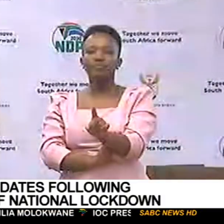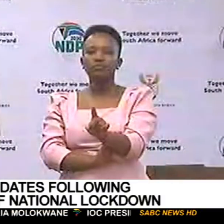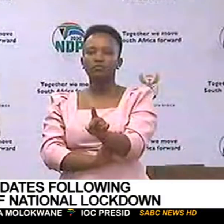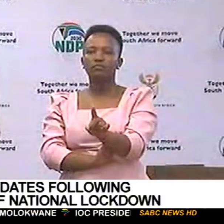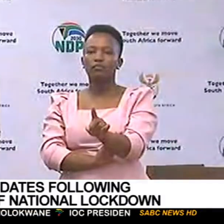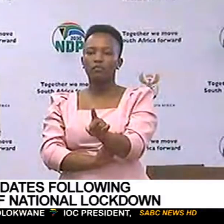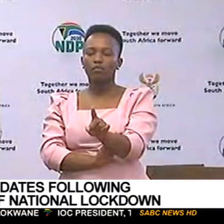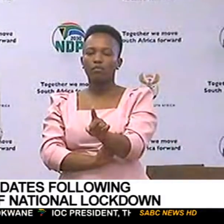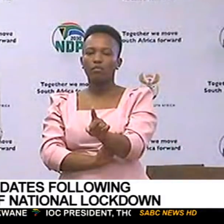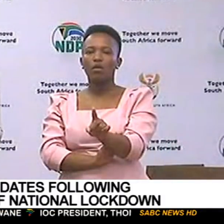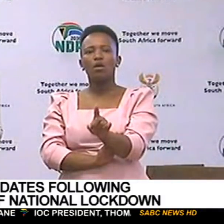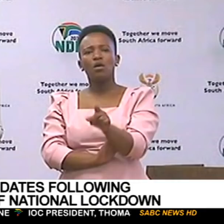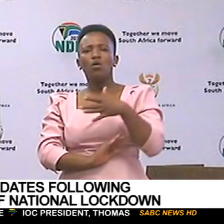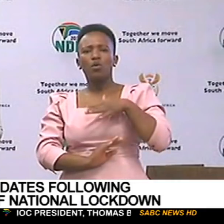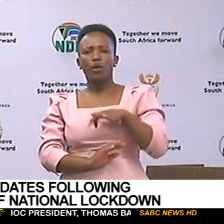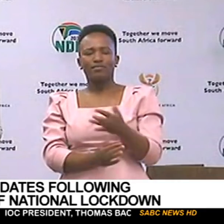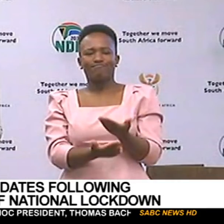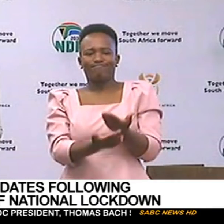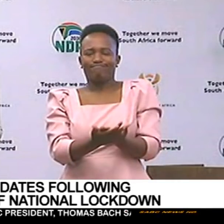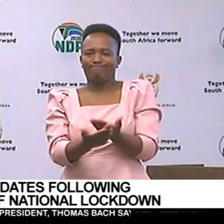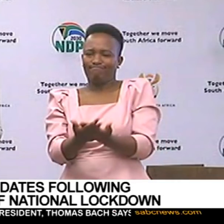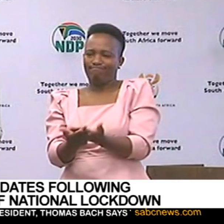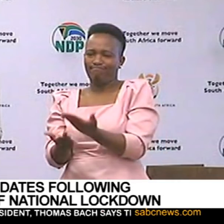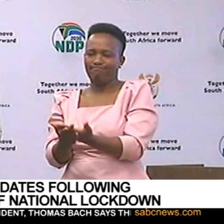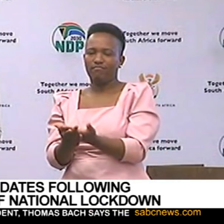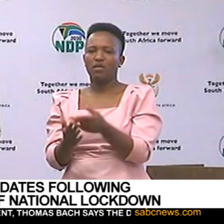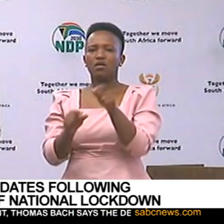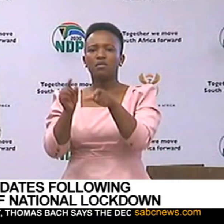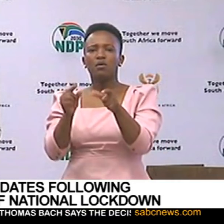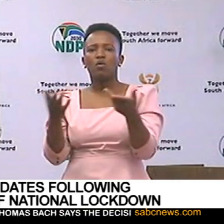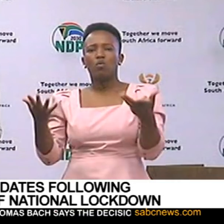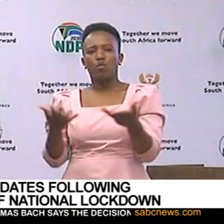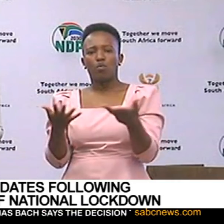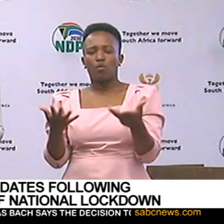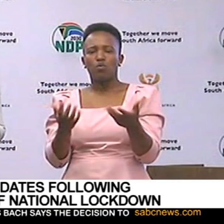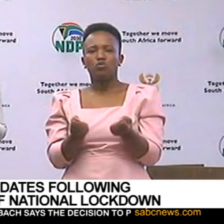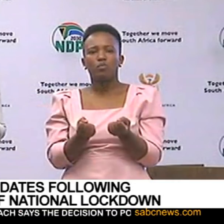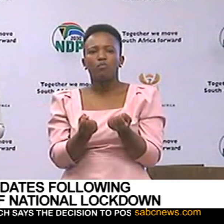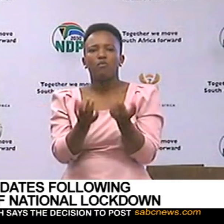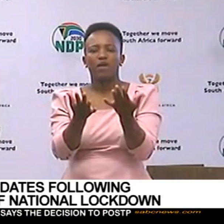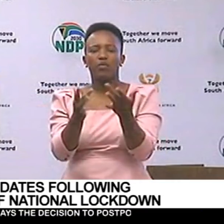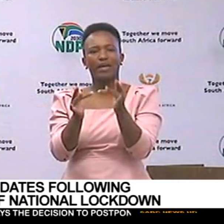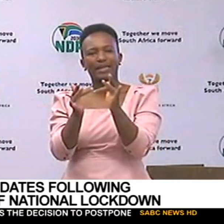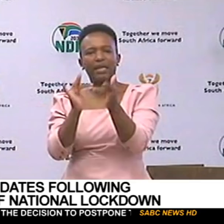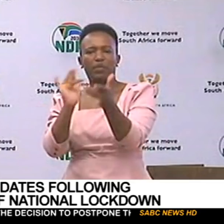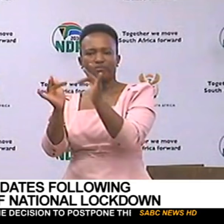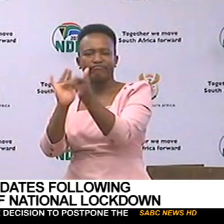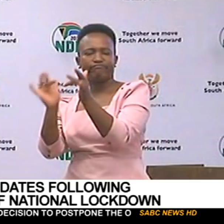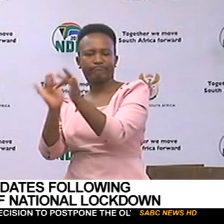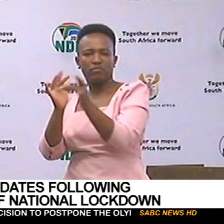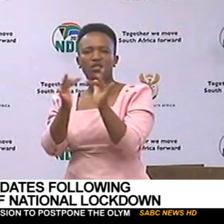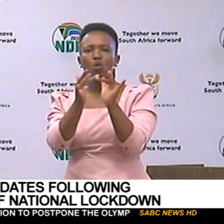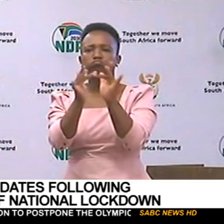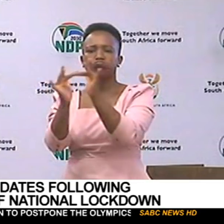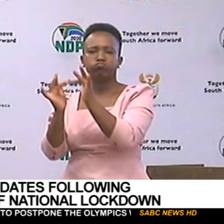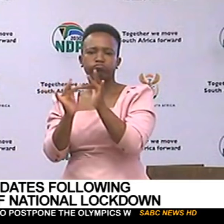provide capability to those that are providing the networks. It